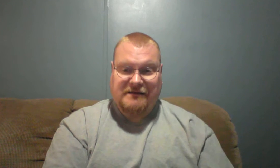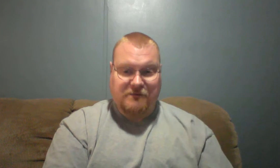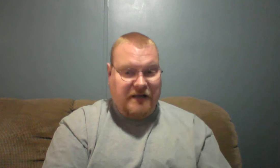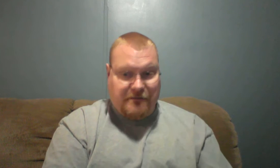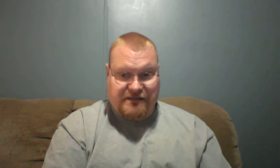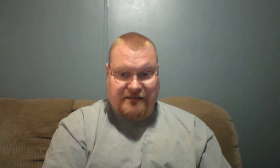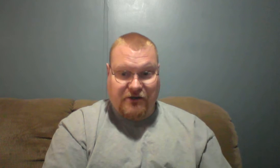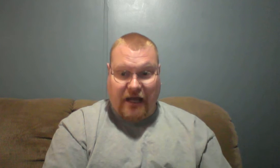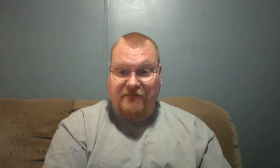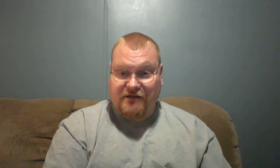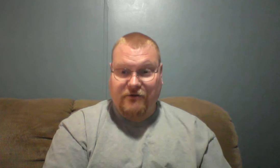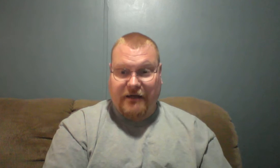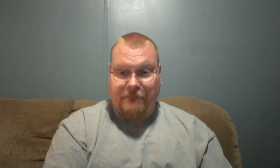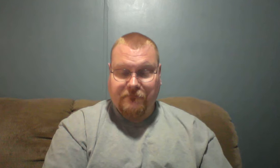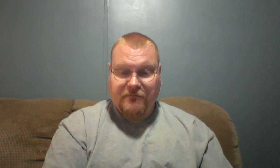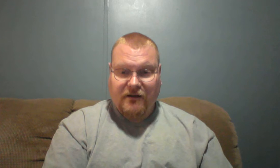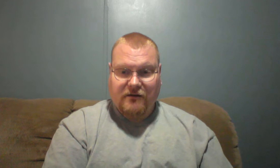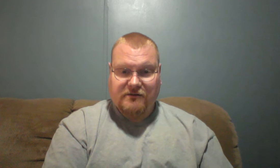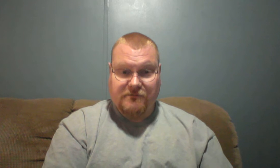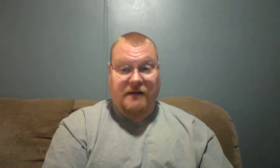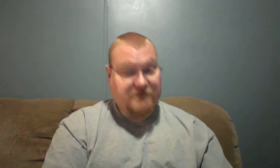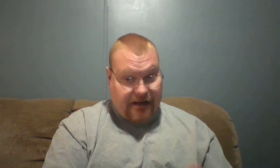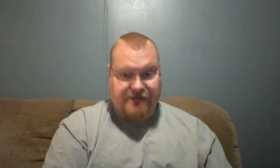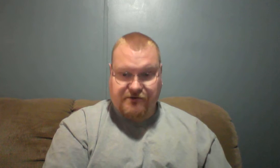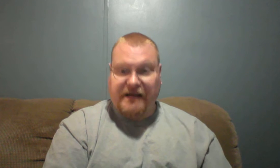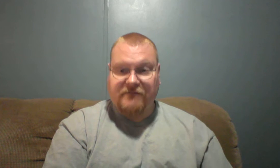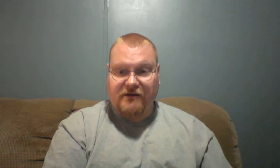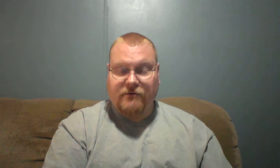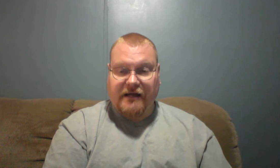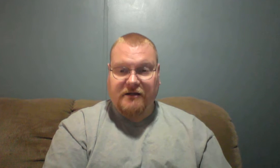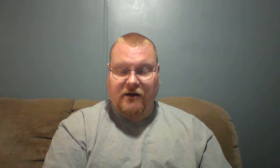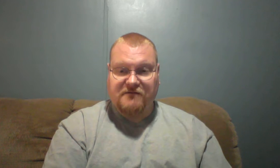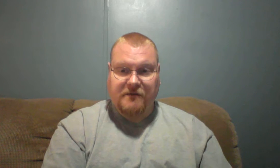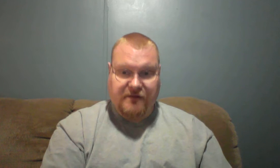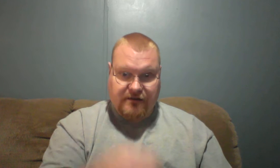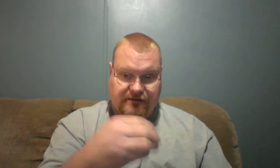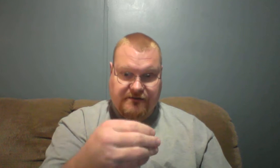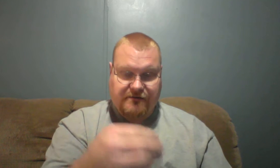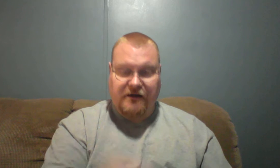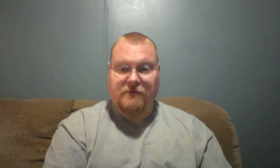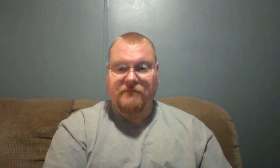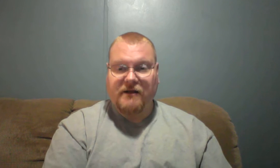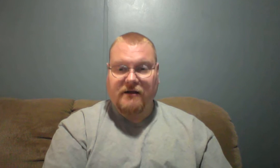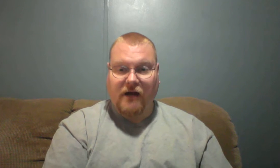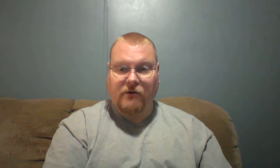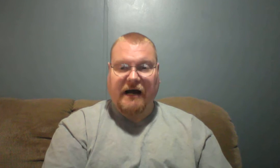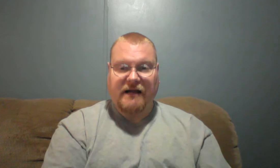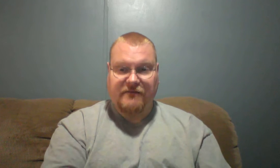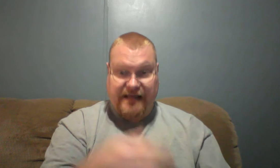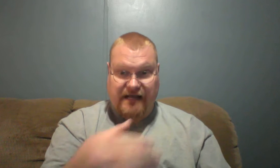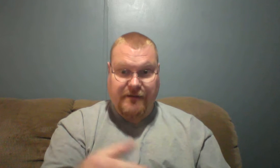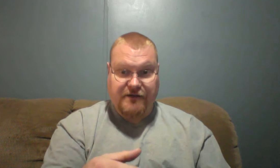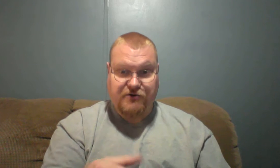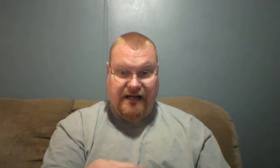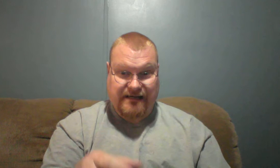sometimes you have to do that. Sometimes pastors have to do that. You know, if something is, you know, not right, if the enemy is trying to,